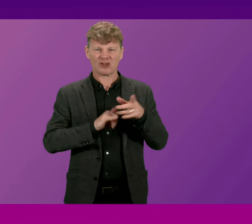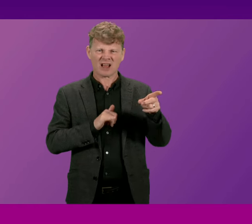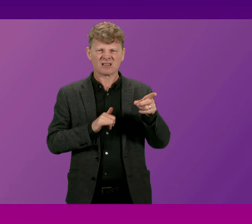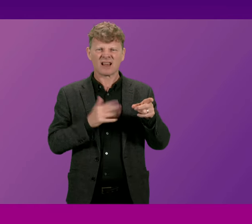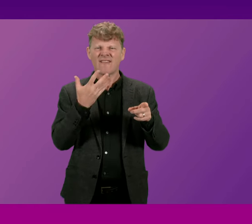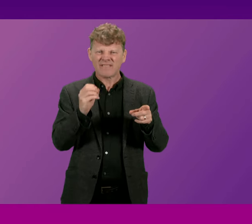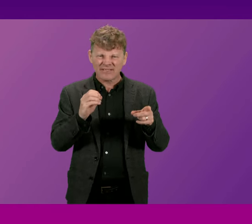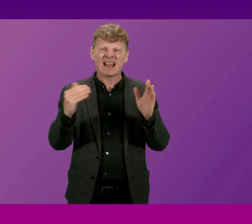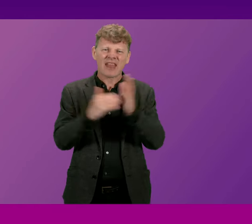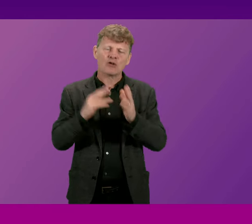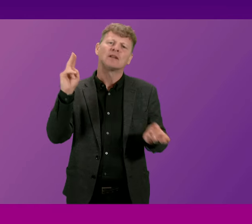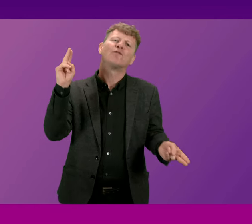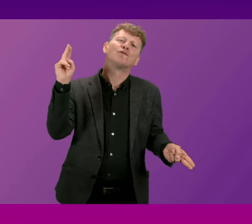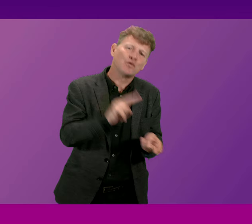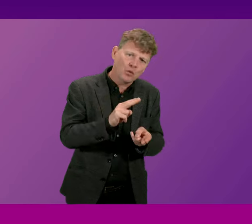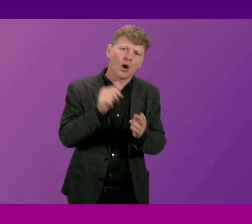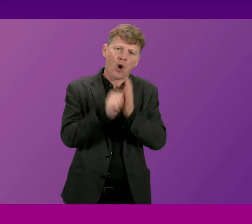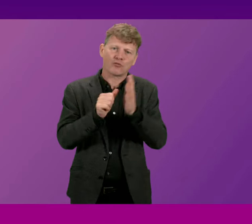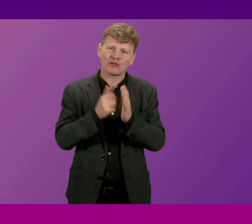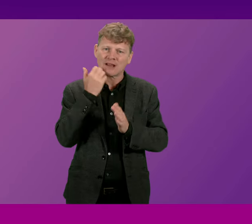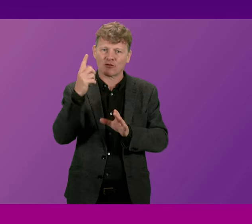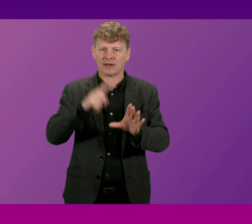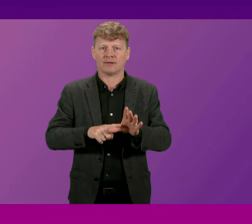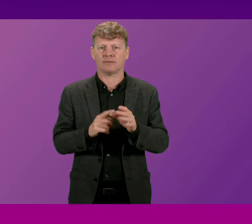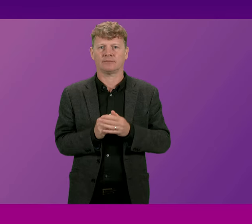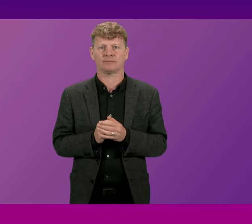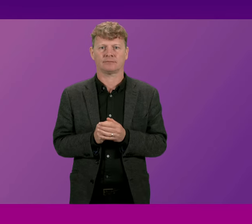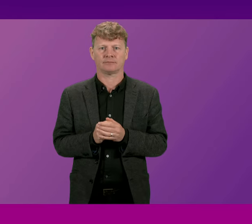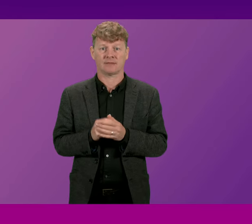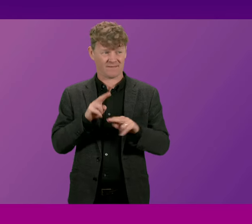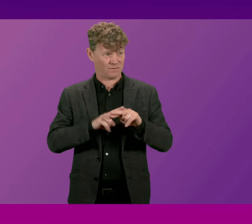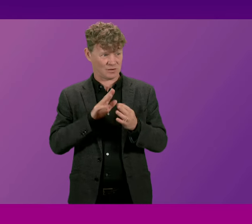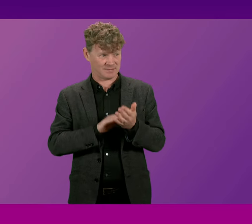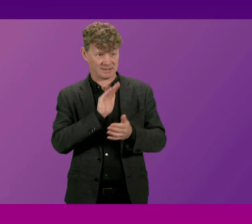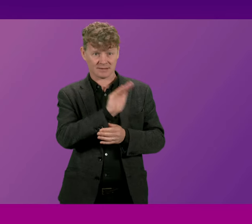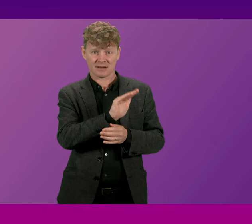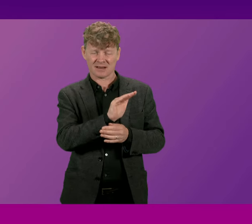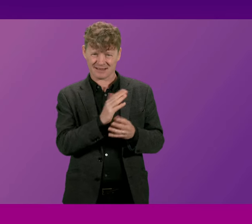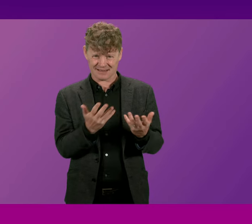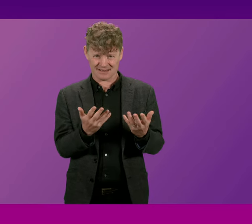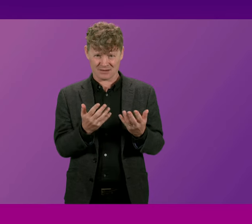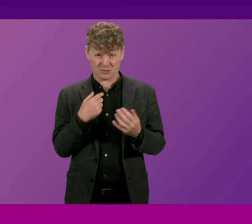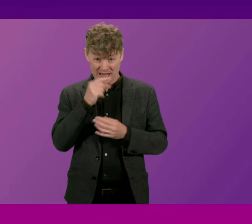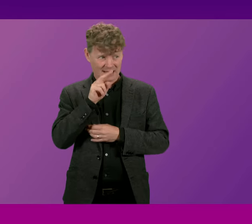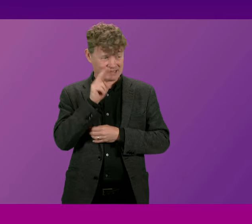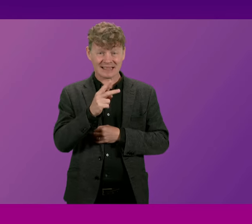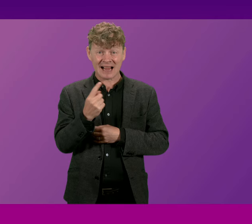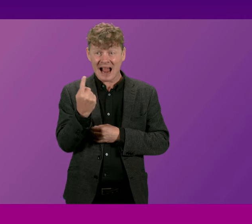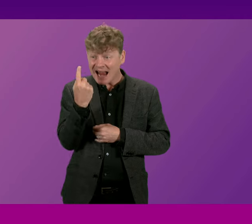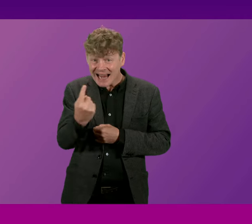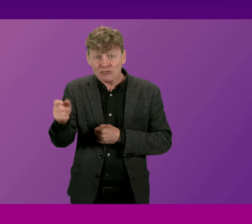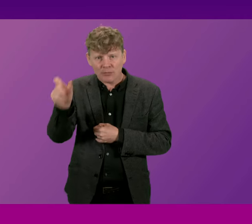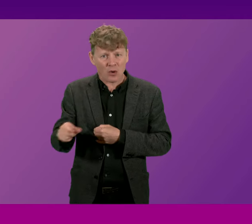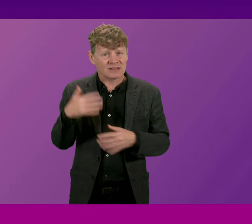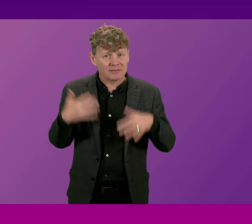fewer operations a year so can't the first minister see that behind every one of these numbers is a patient in pain an